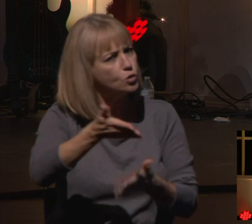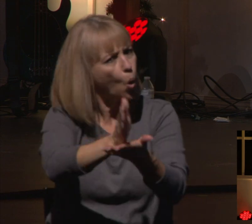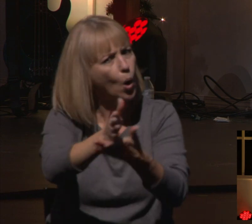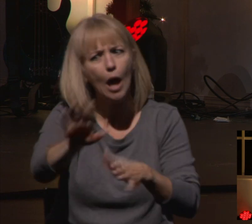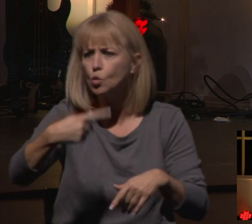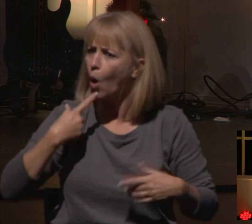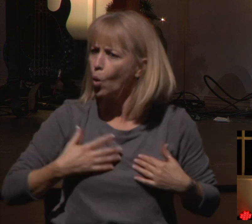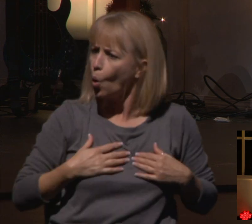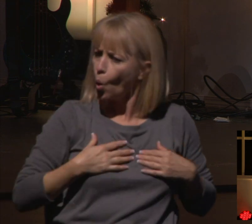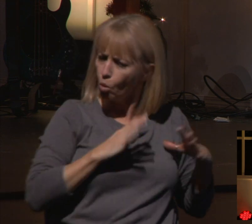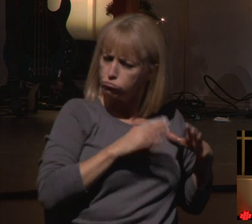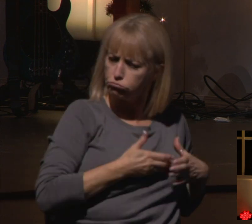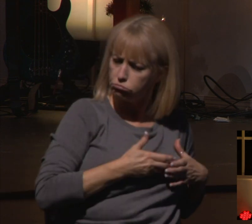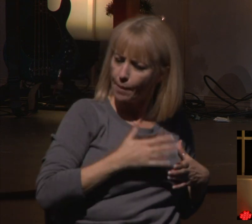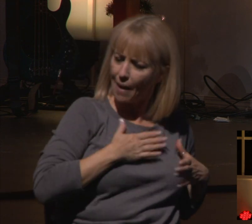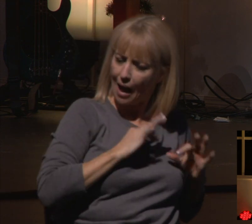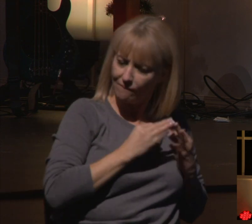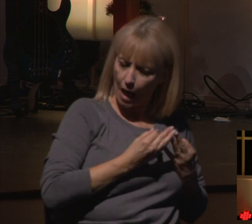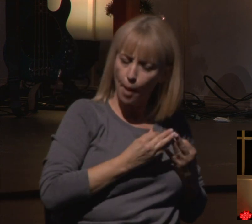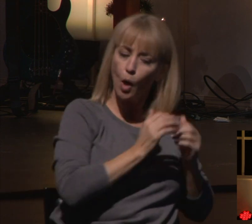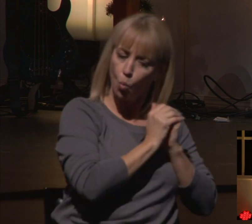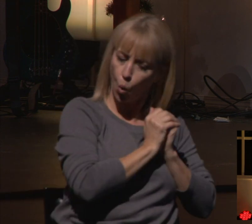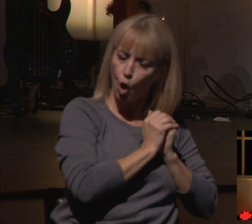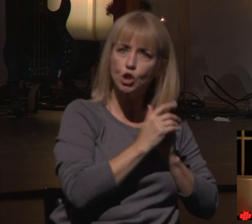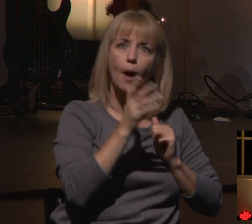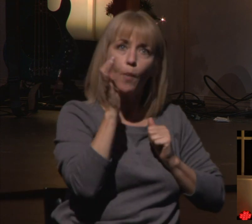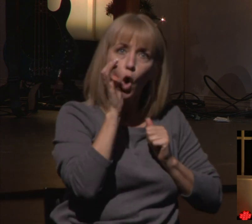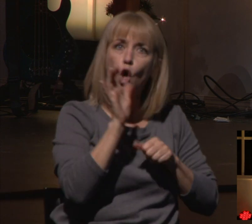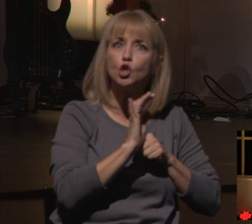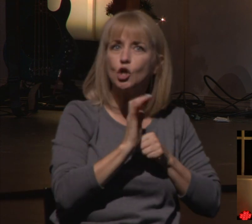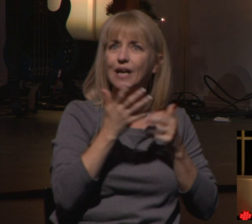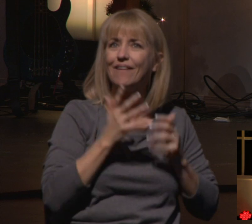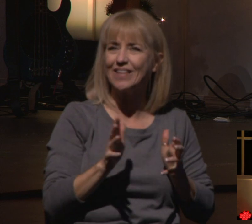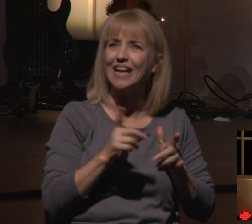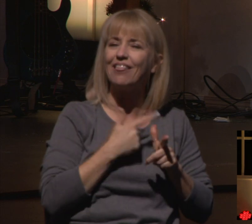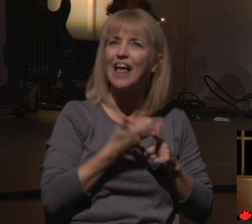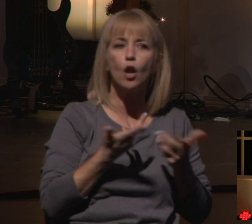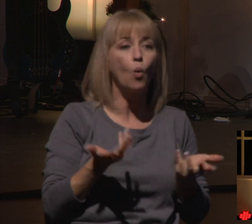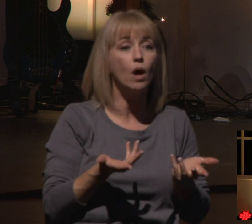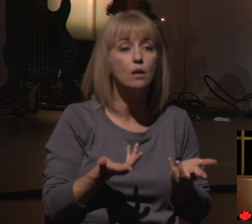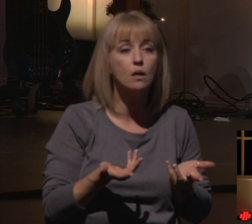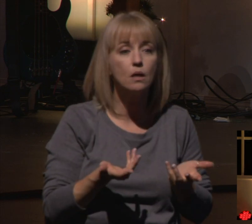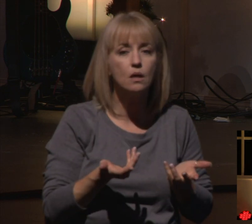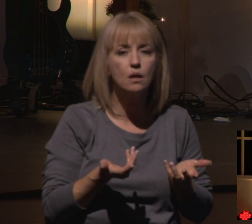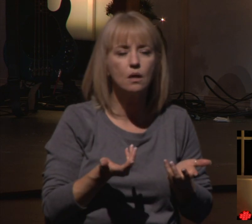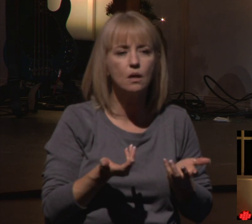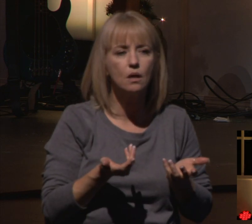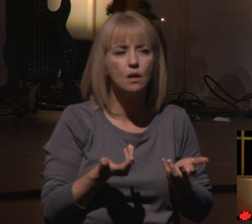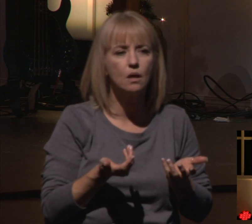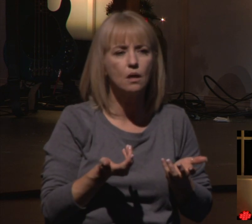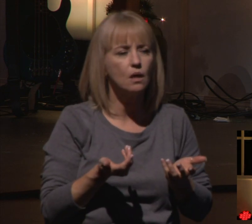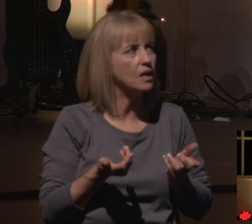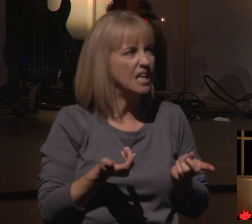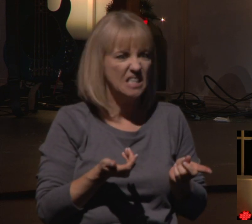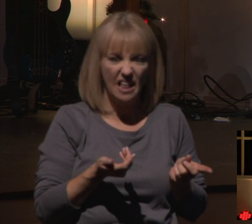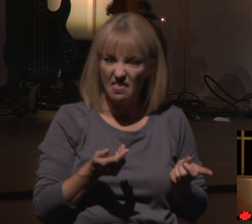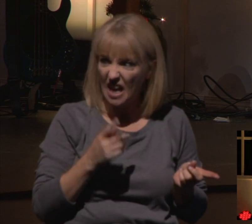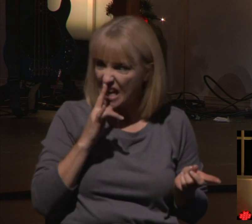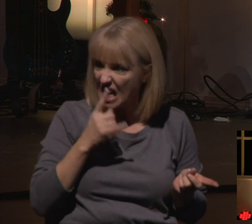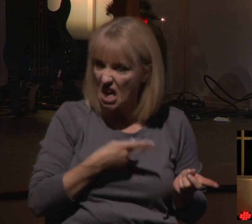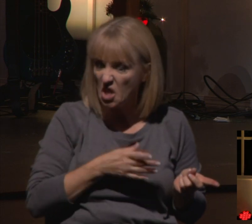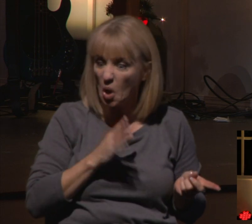our family around, we worshiped with our family, we heard the word with our family, but then what began to happen? The kid wouldn't shut up during the worship